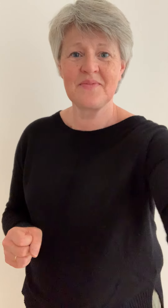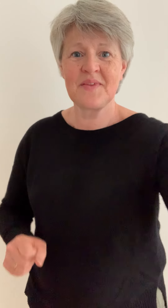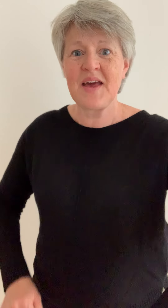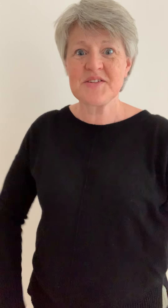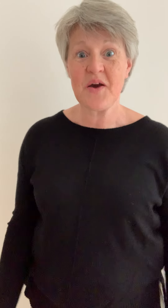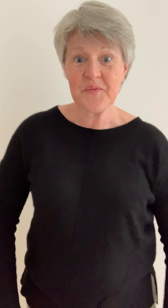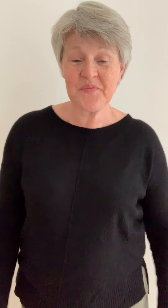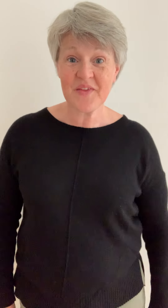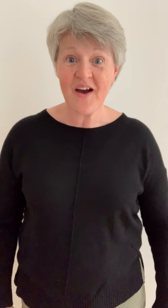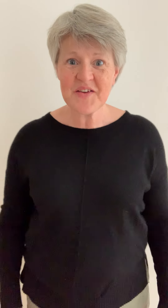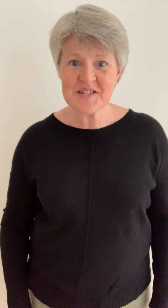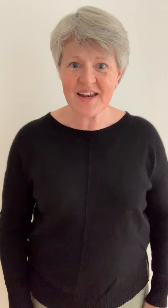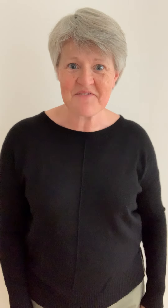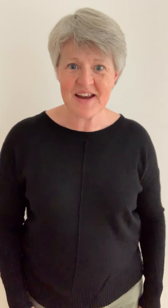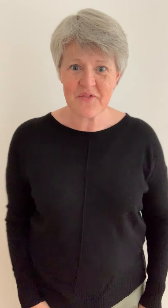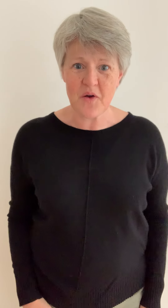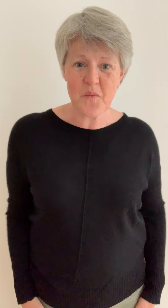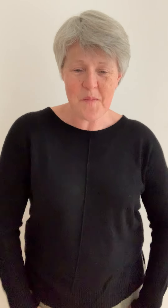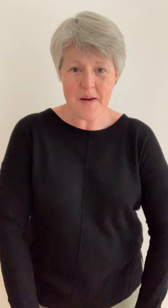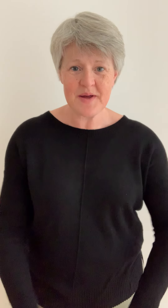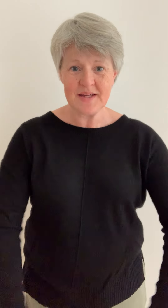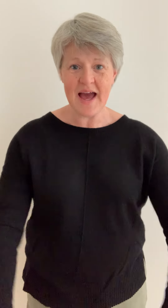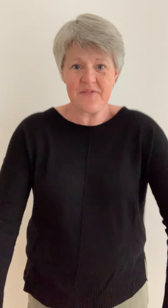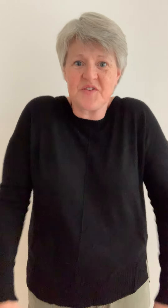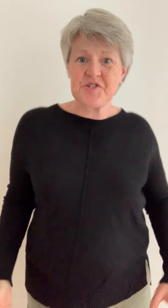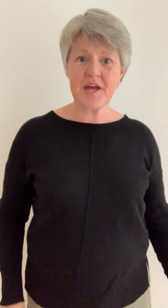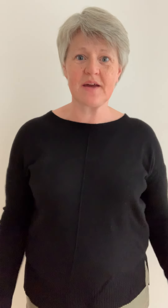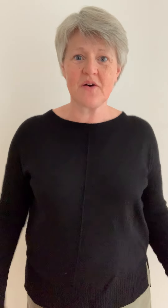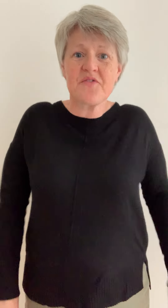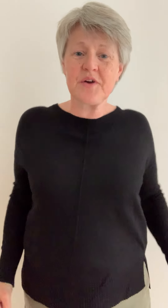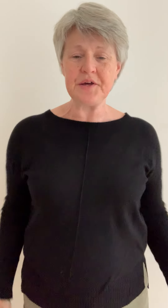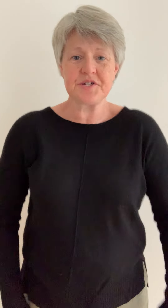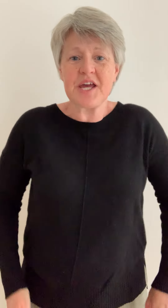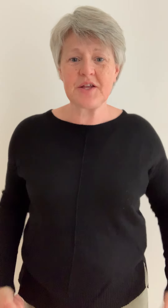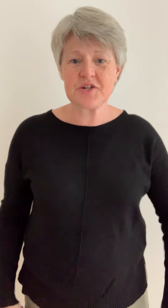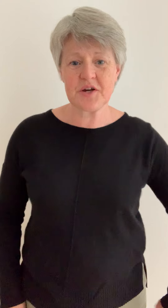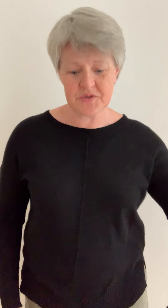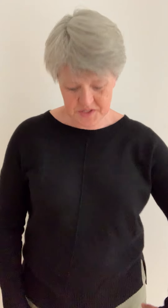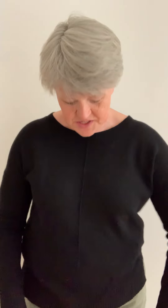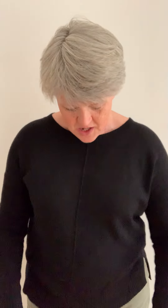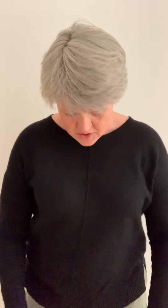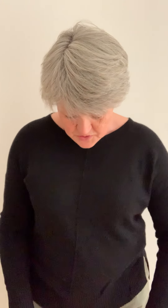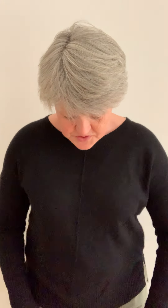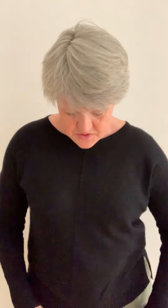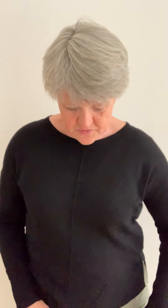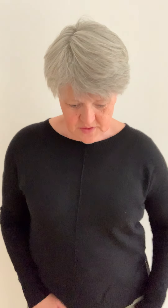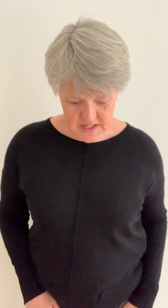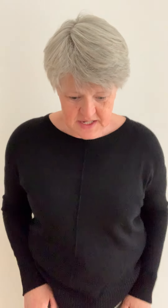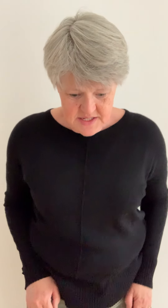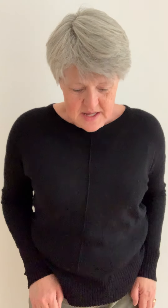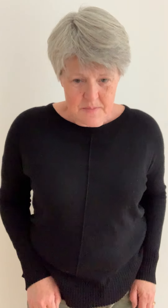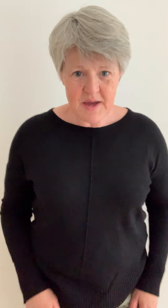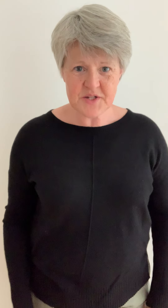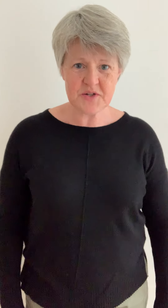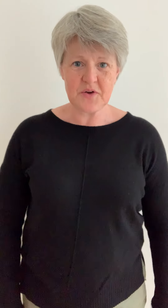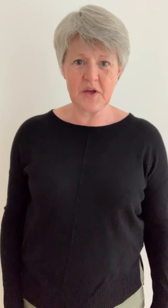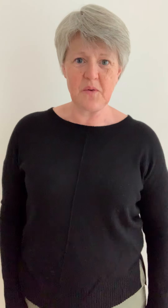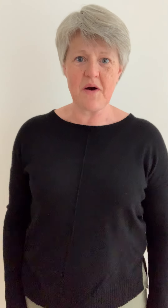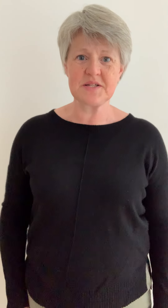So, are you standing ready for a warm-up? Have you shaken off? Shaken your shoulders? Lootened off your knees? Make sure you are